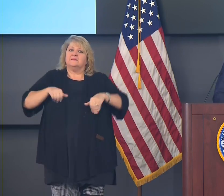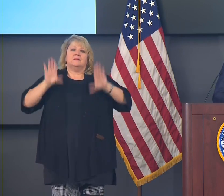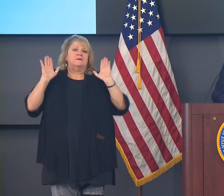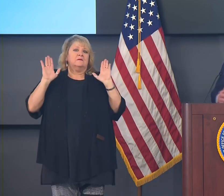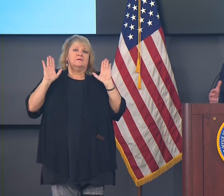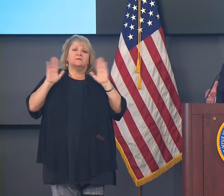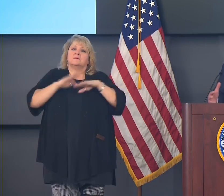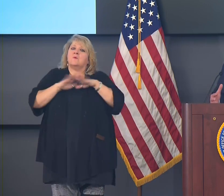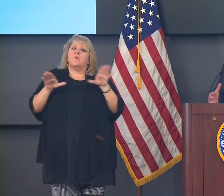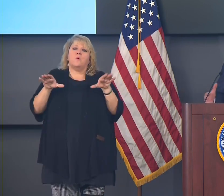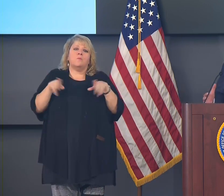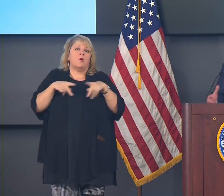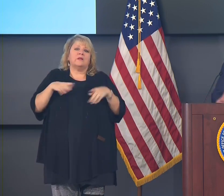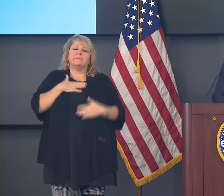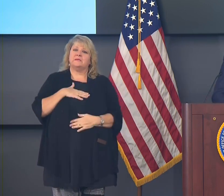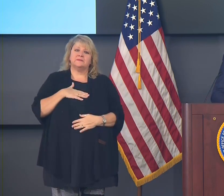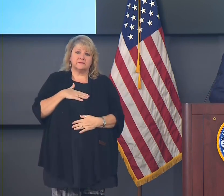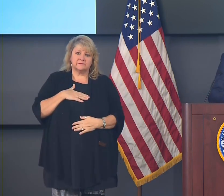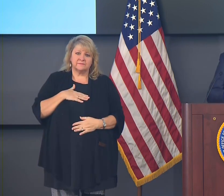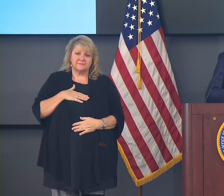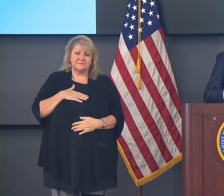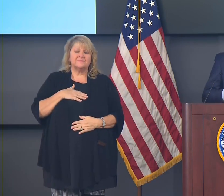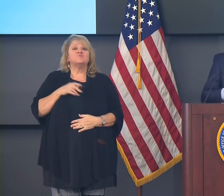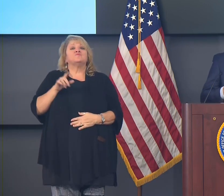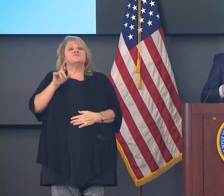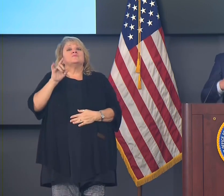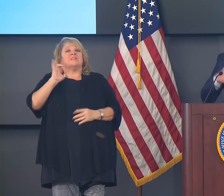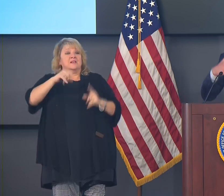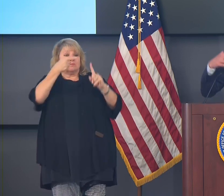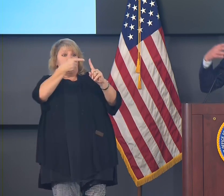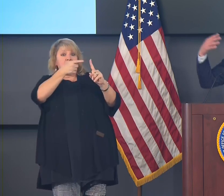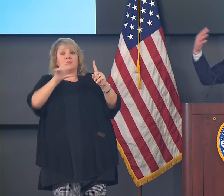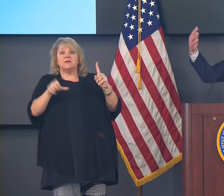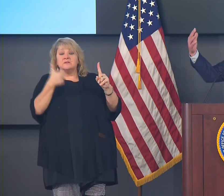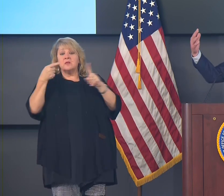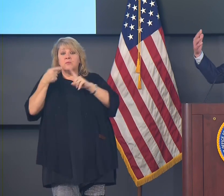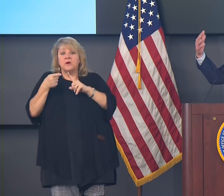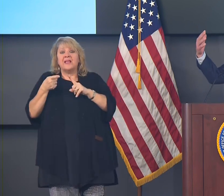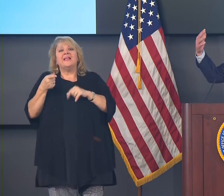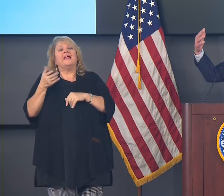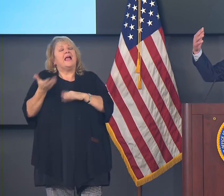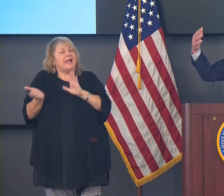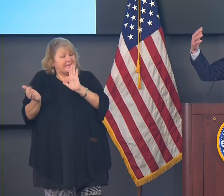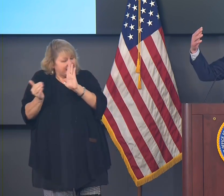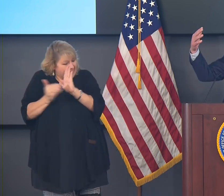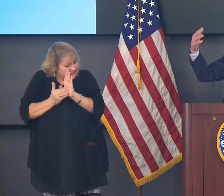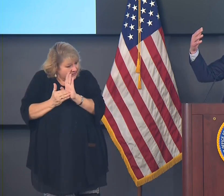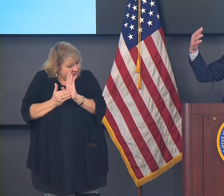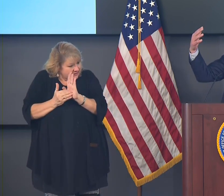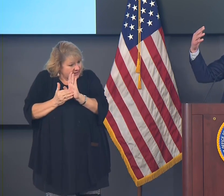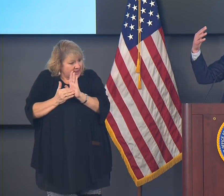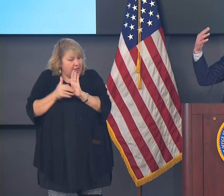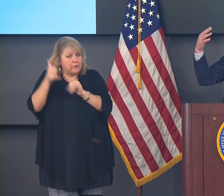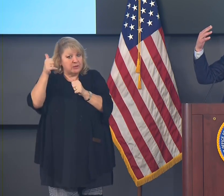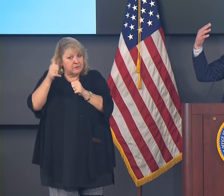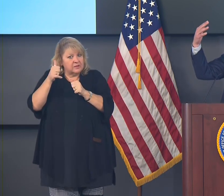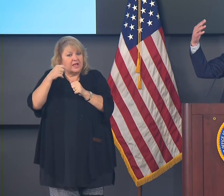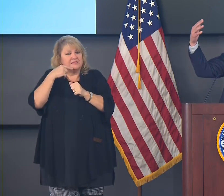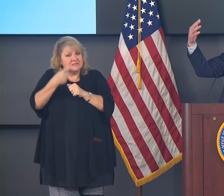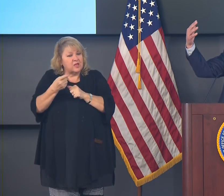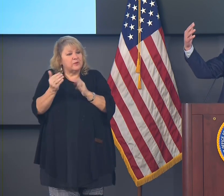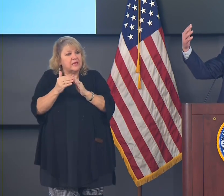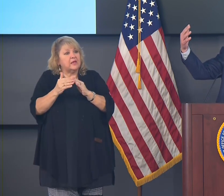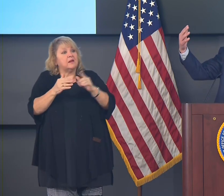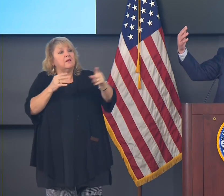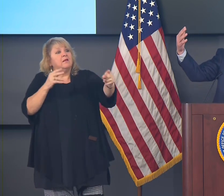And another message that I have for the people of Louisiana is now there is a light at the end of the tunnel. And I don't